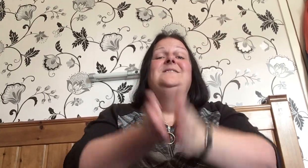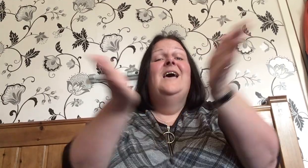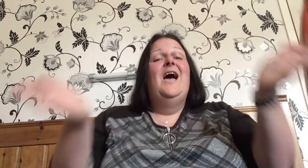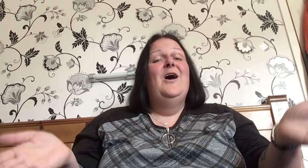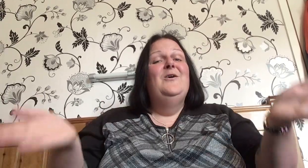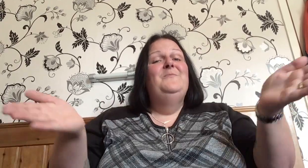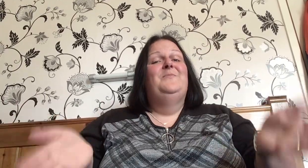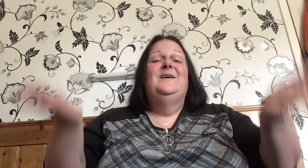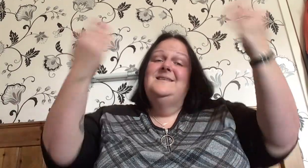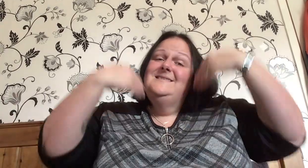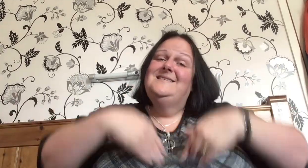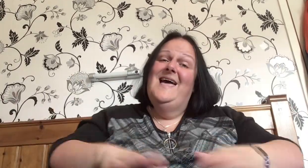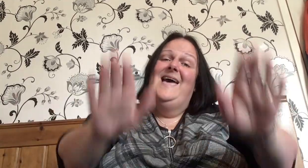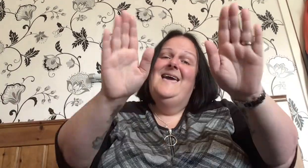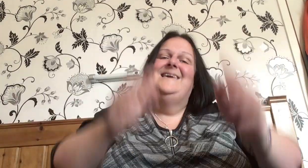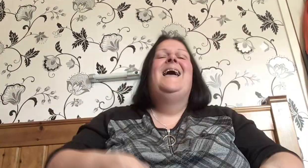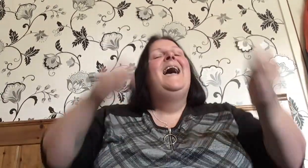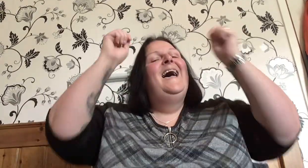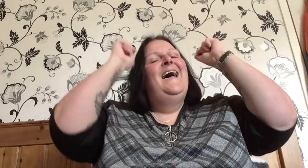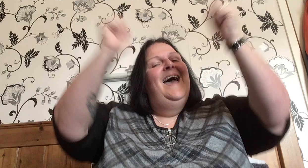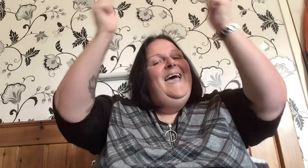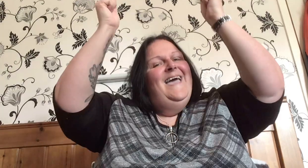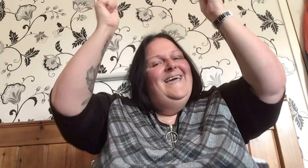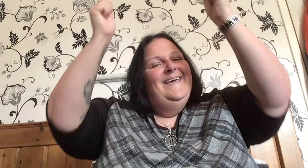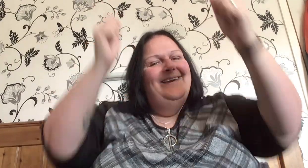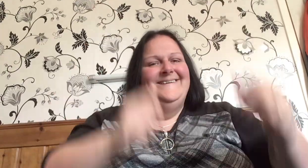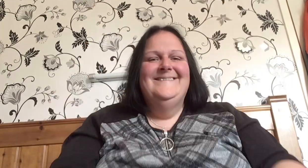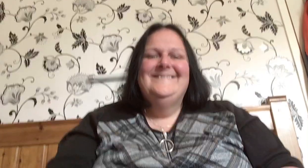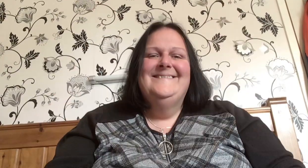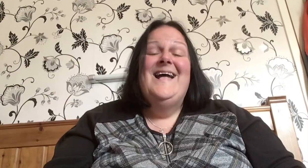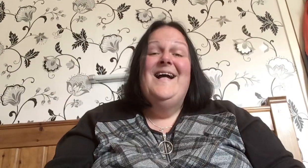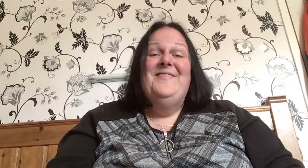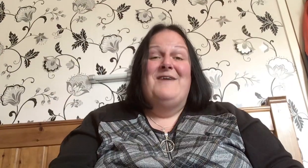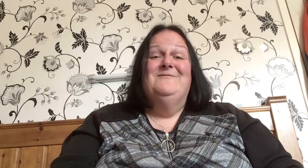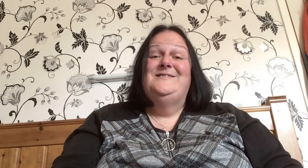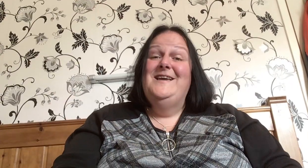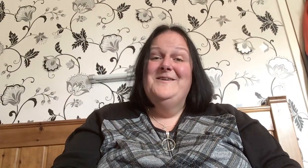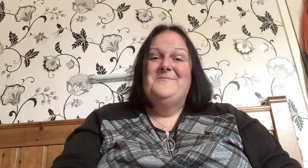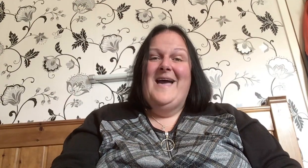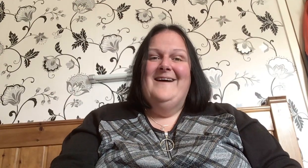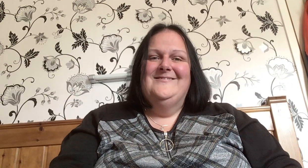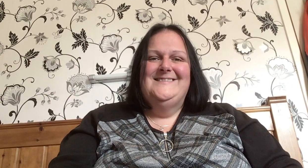open sleigh. Hey, that was Jingle Bells.